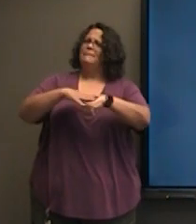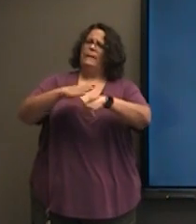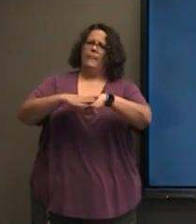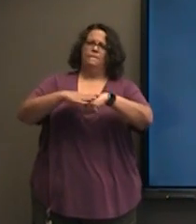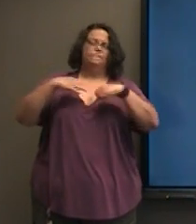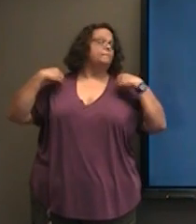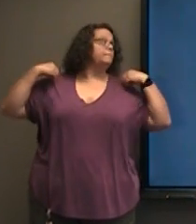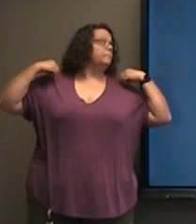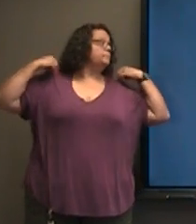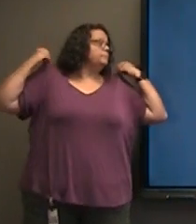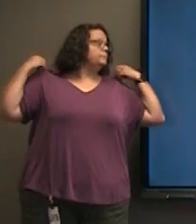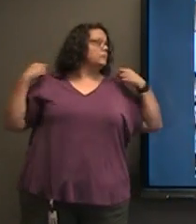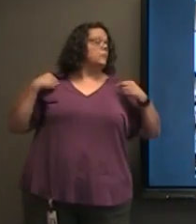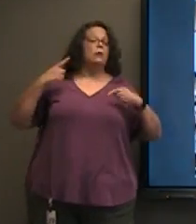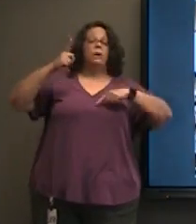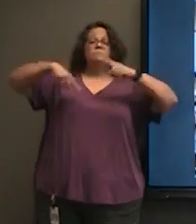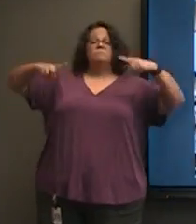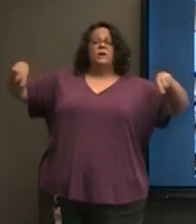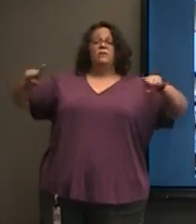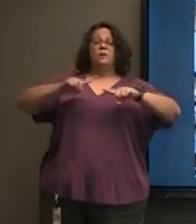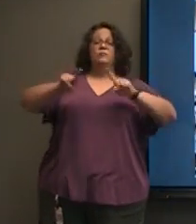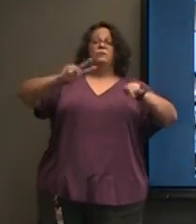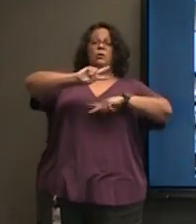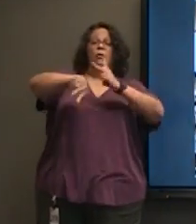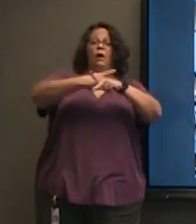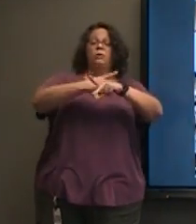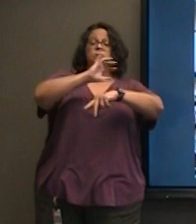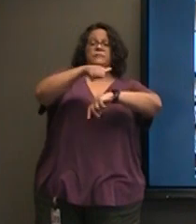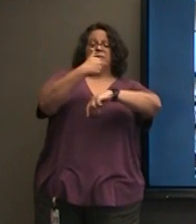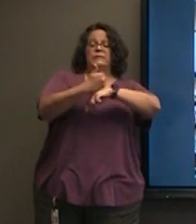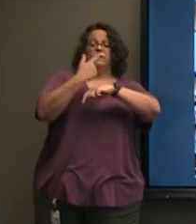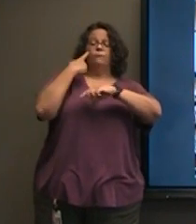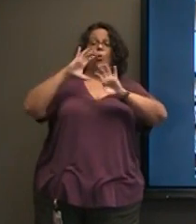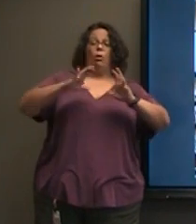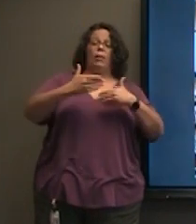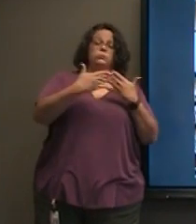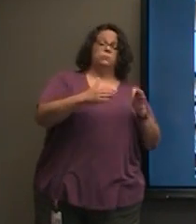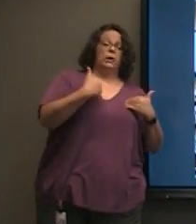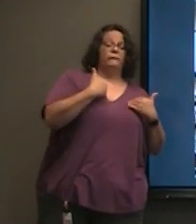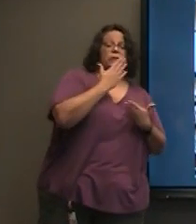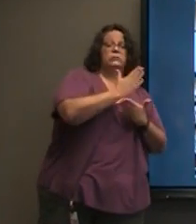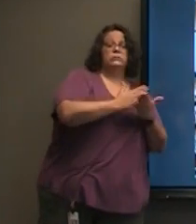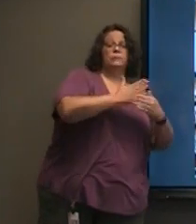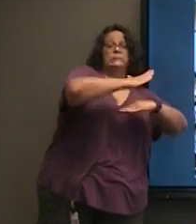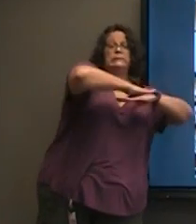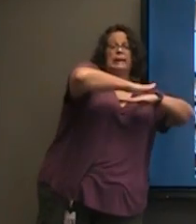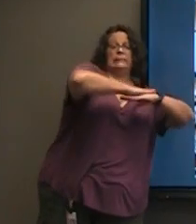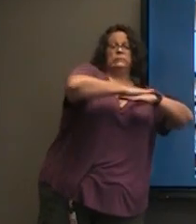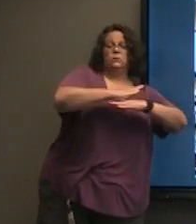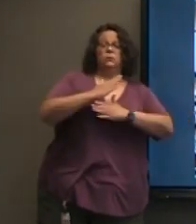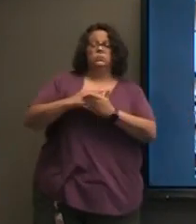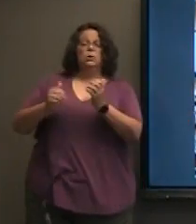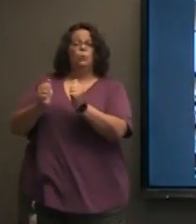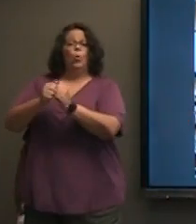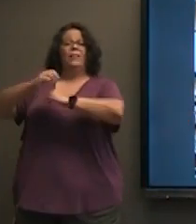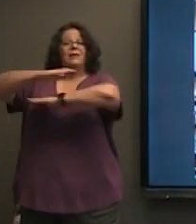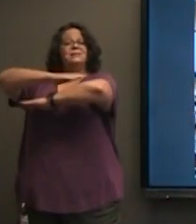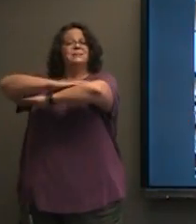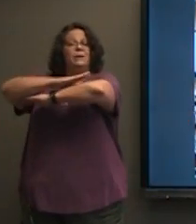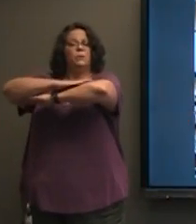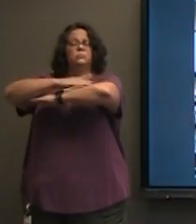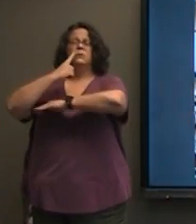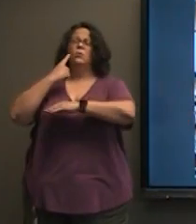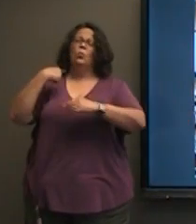We have a variety of different classrooms set up here in our building. We have some with desks. We also have some with tables. We're going to do our